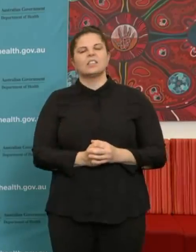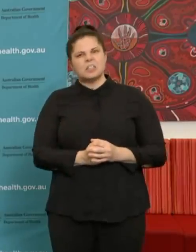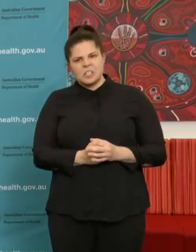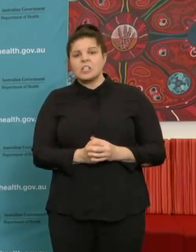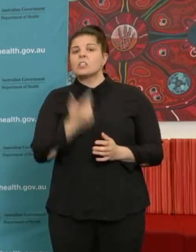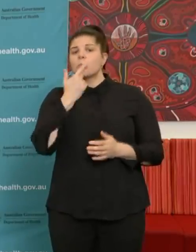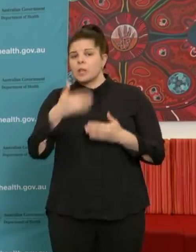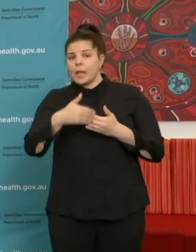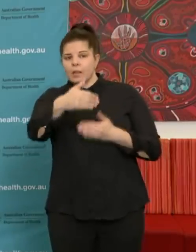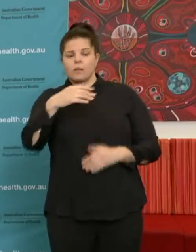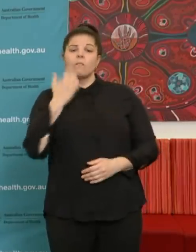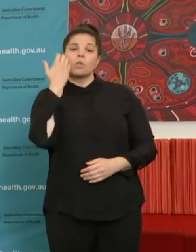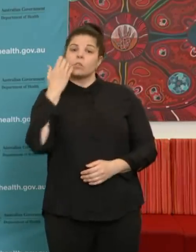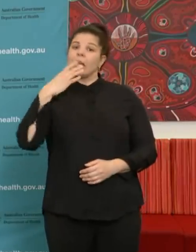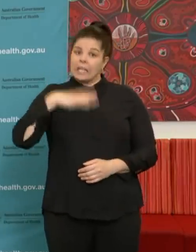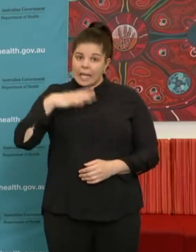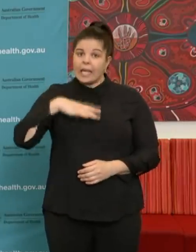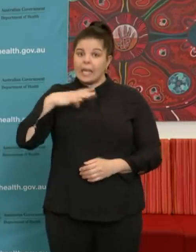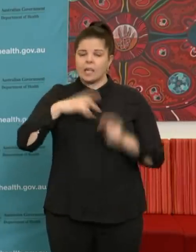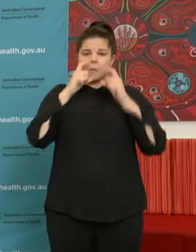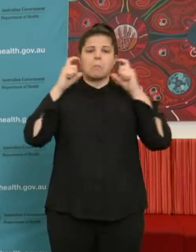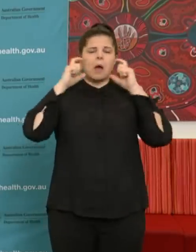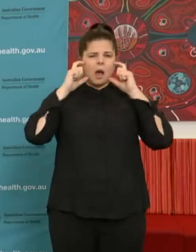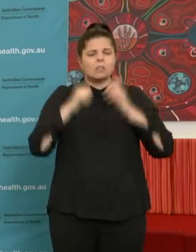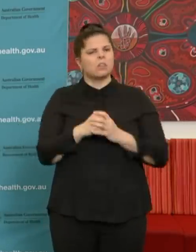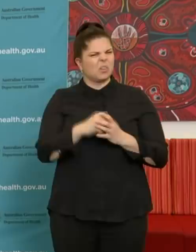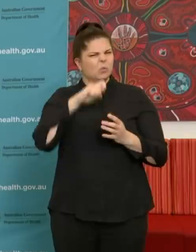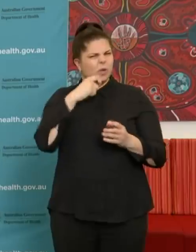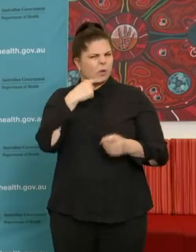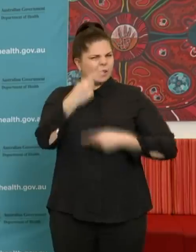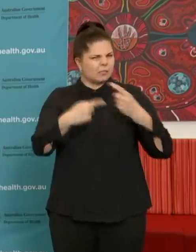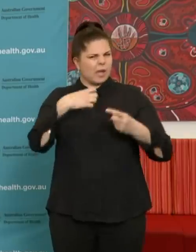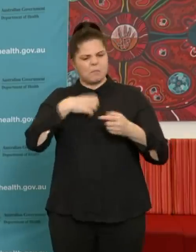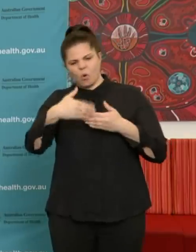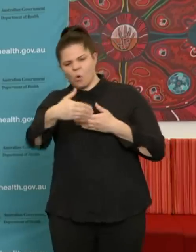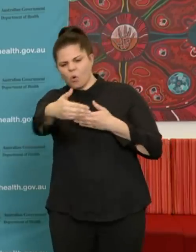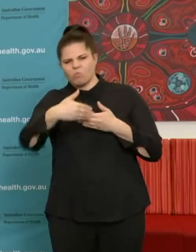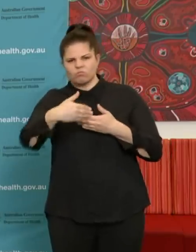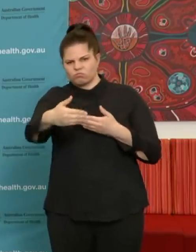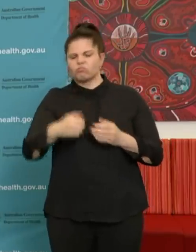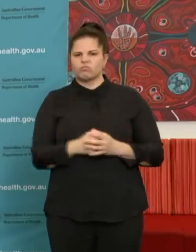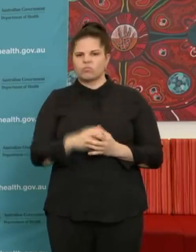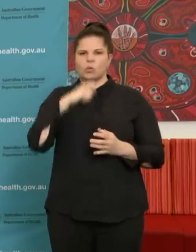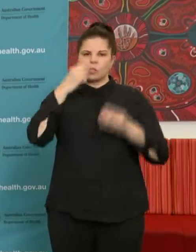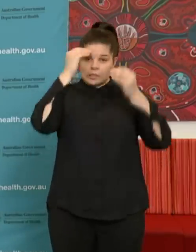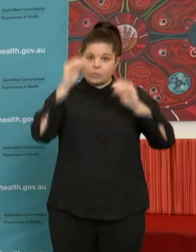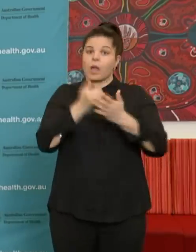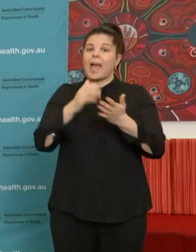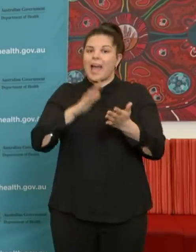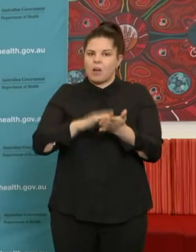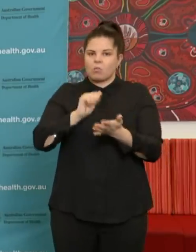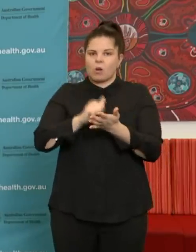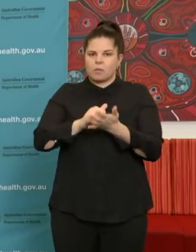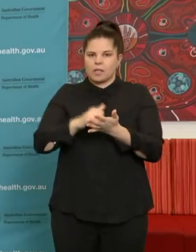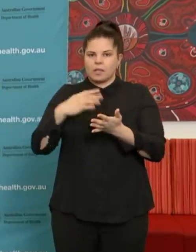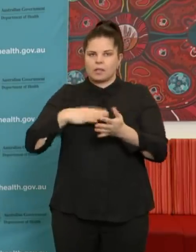then certainly there would be a need for a strong conversation and about how to fit a mask properly and how to use it properly